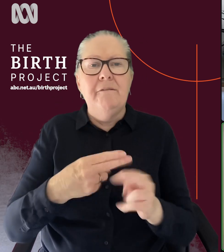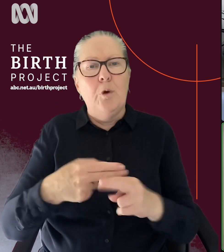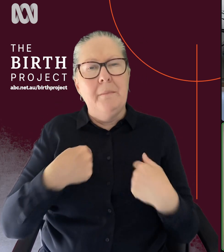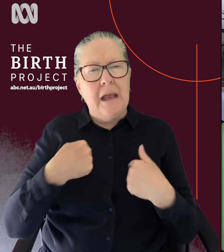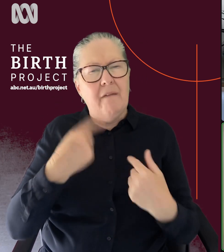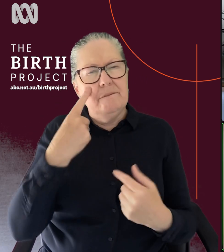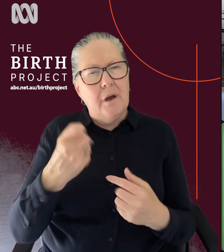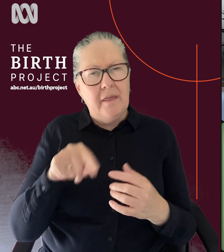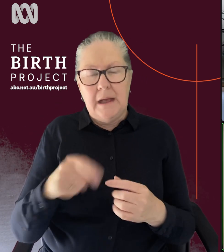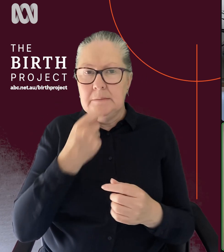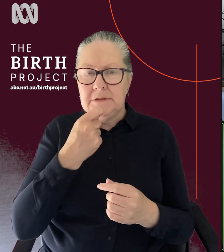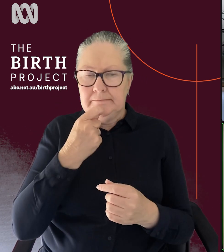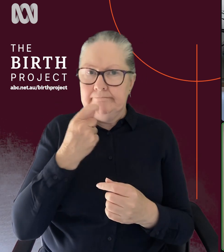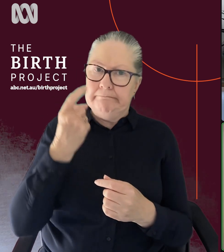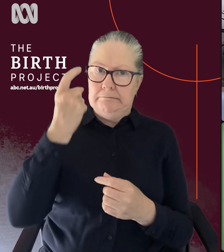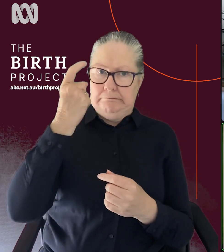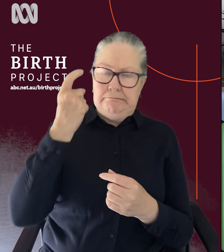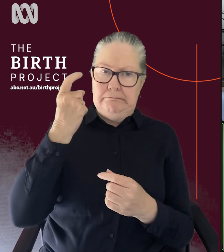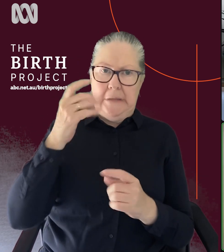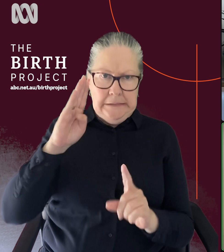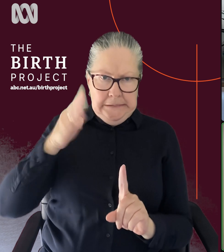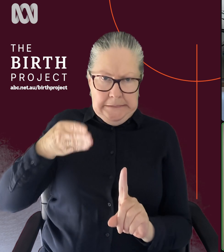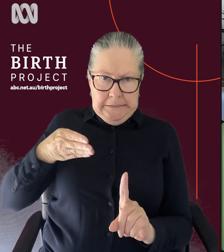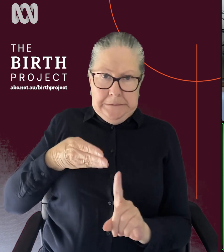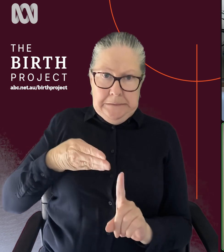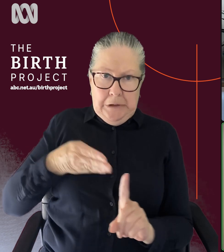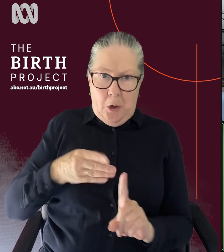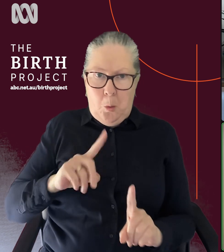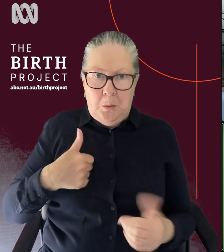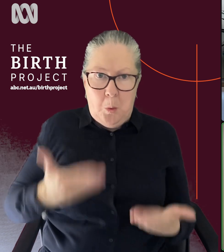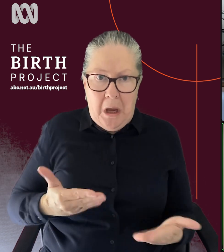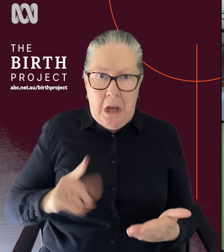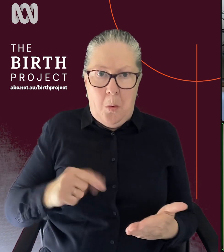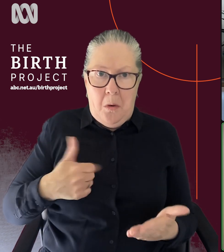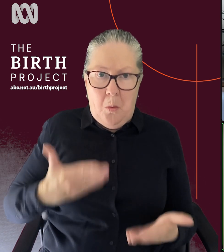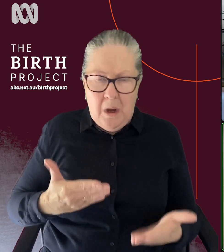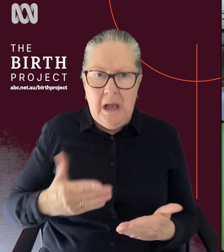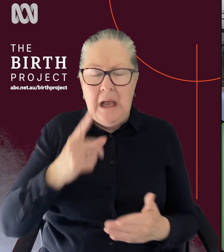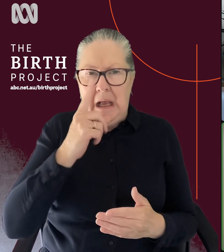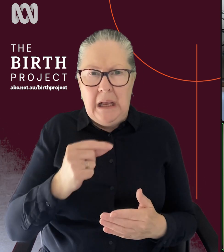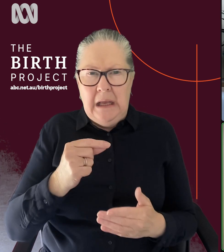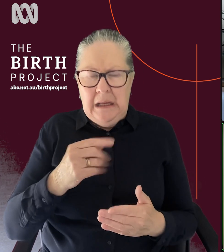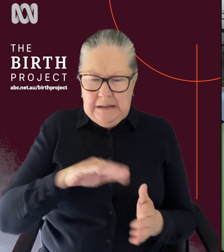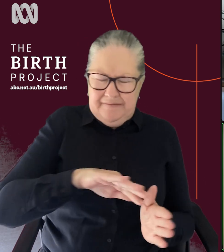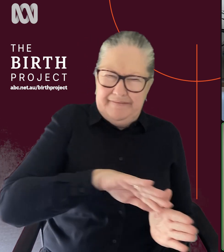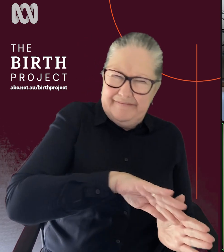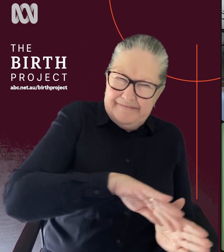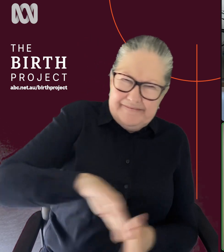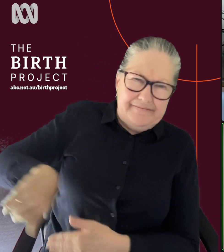I find it really triggering, um, to, to really be focused on that weight issue. And then that can kind of put that issue to bed. Um,